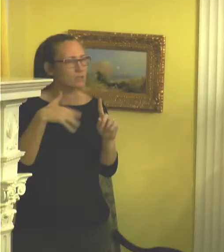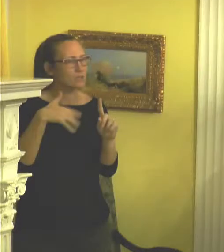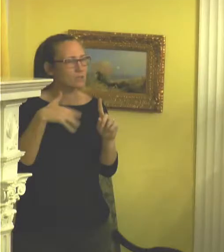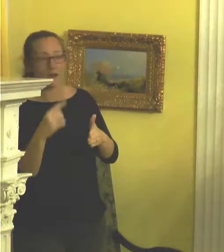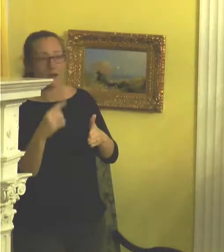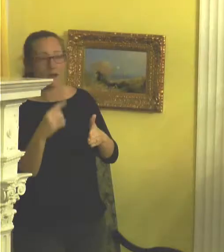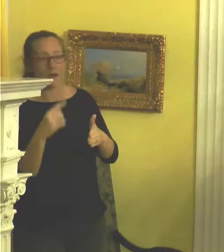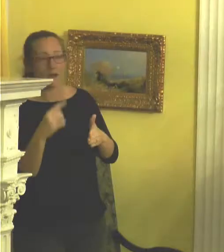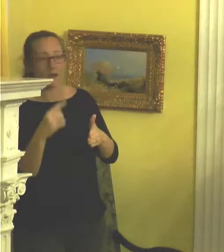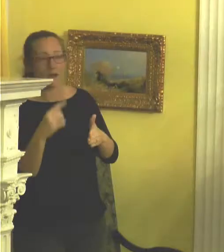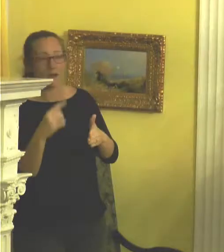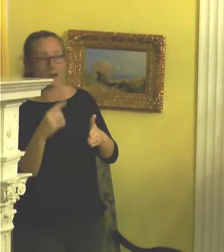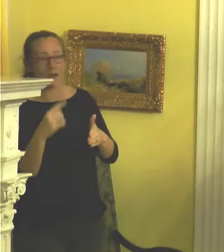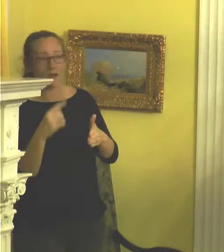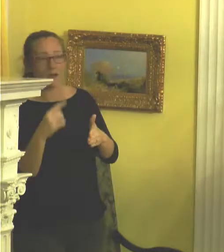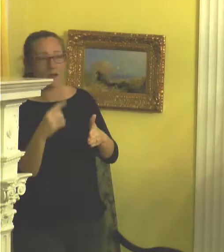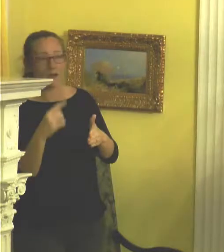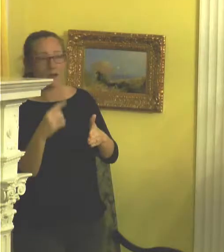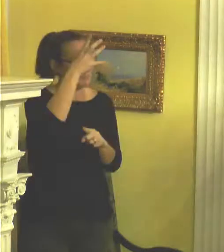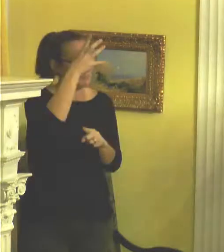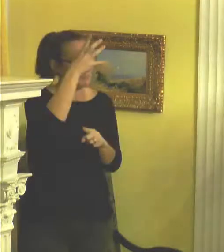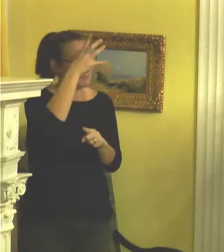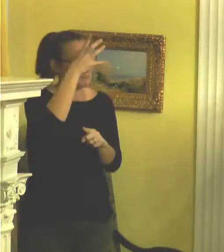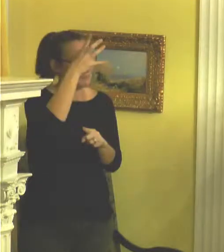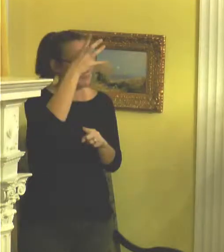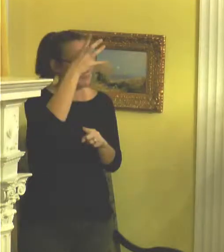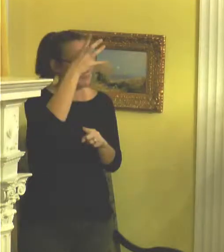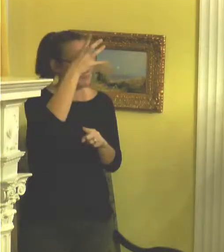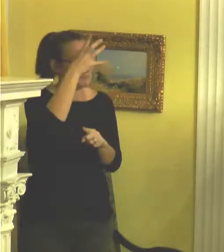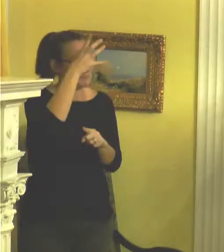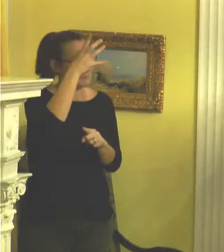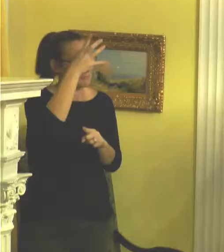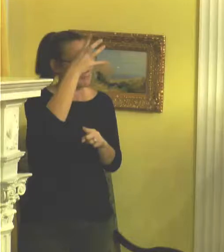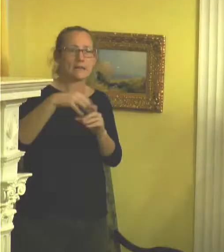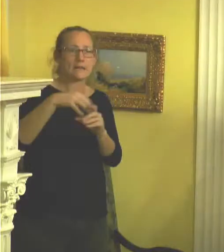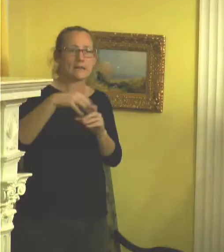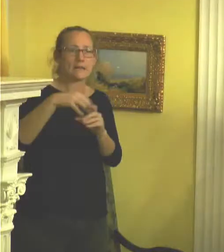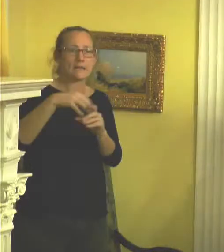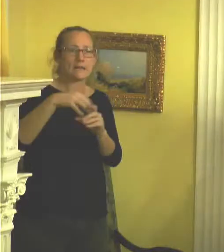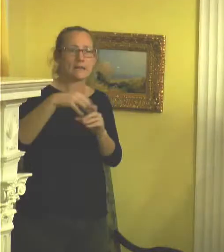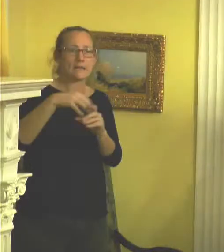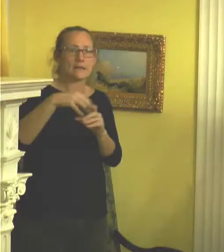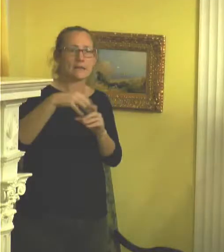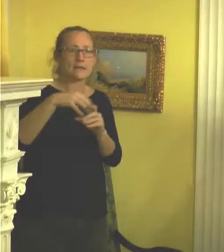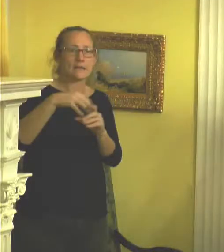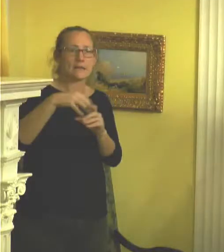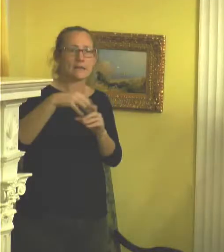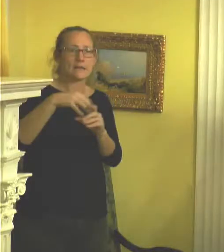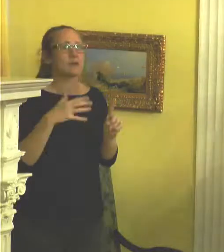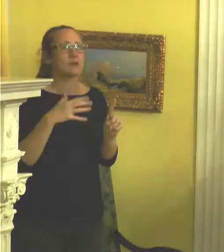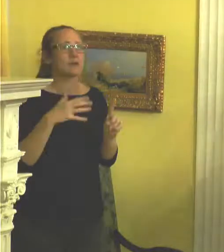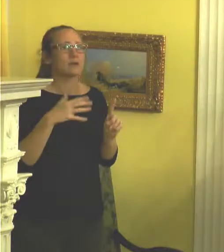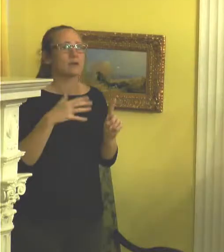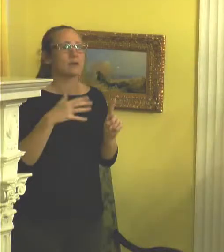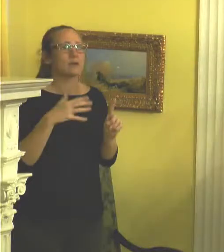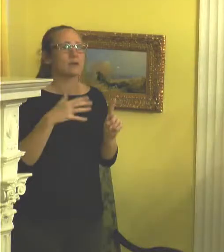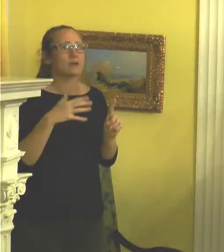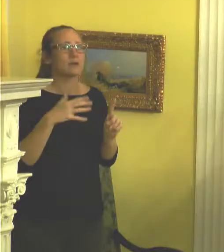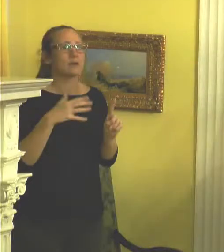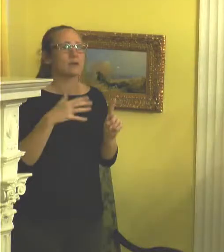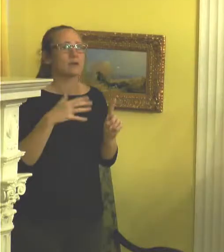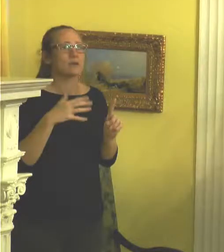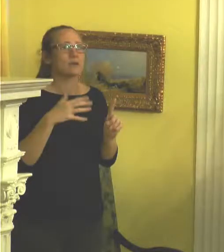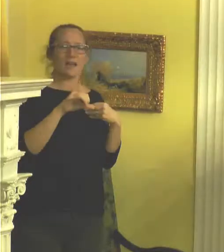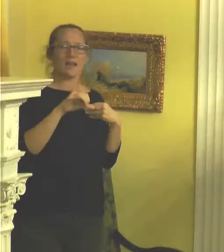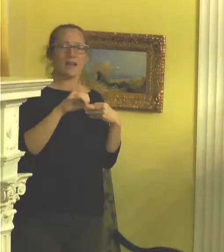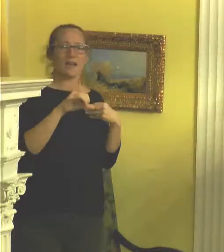men just being black men. And you're just standing in that space kind of absorbing that. You know,